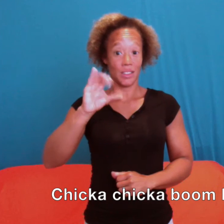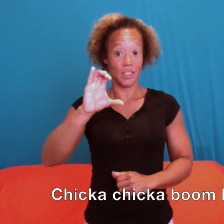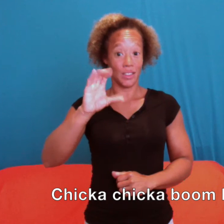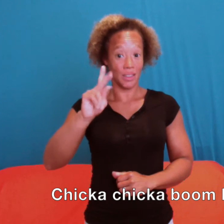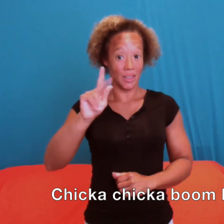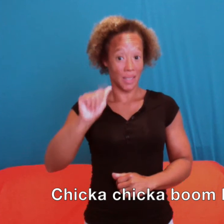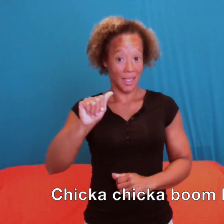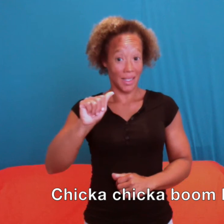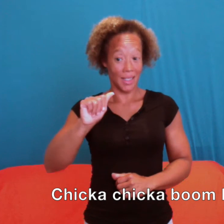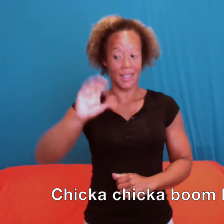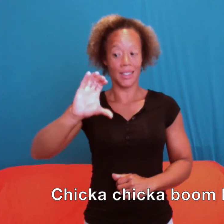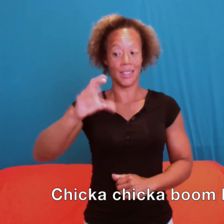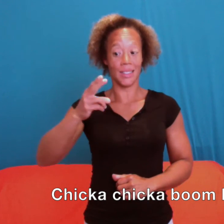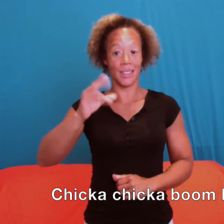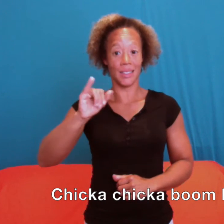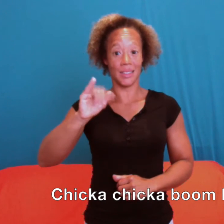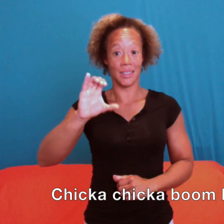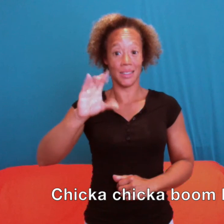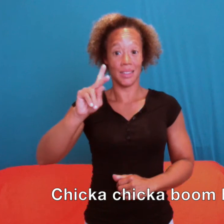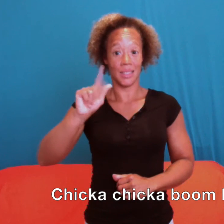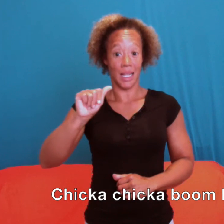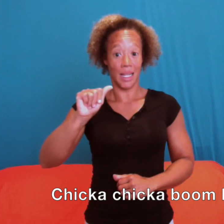Chicka Chicka Boom Boom.